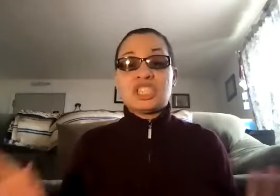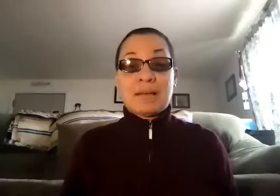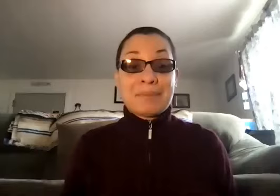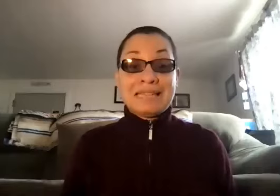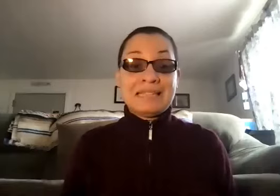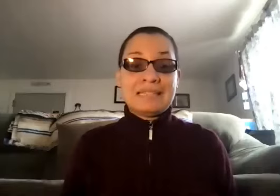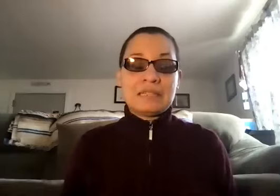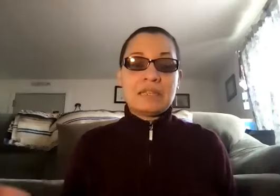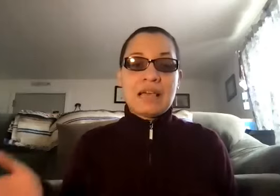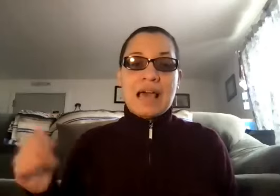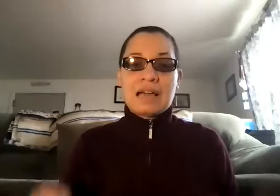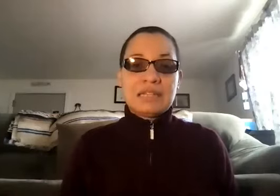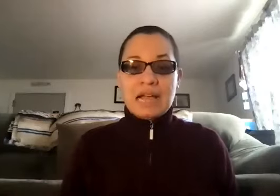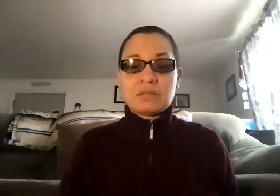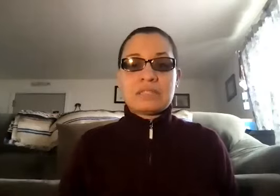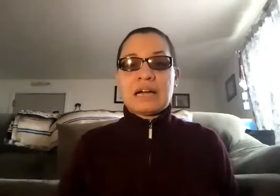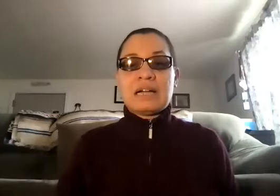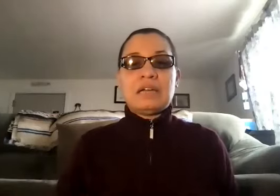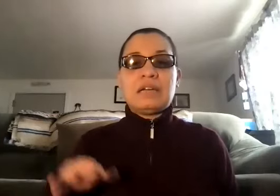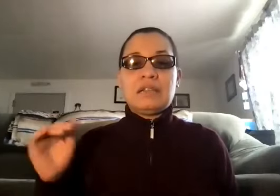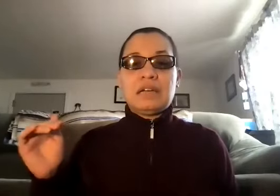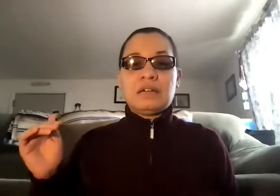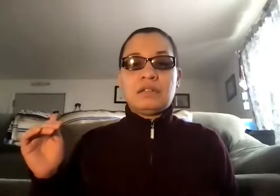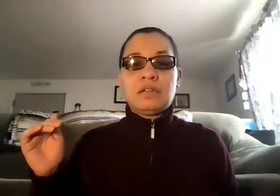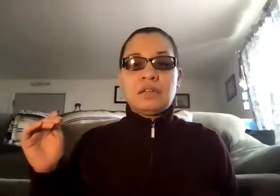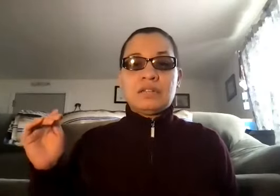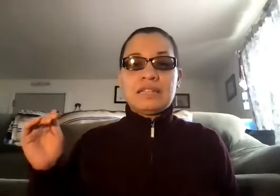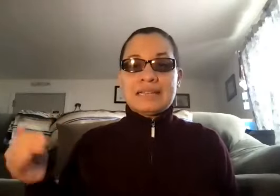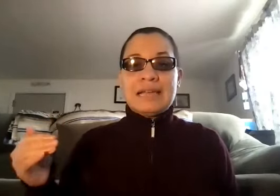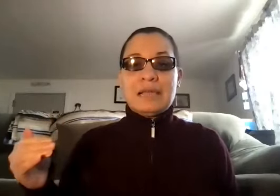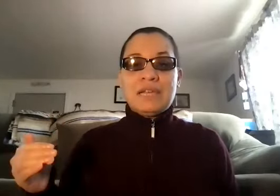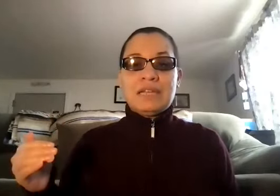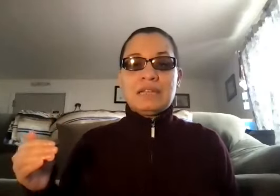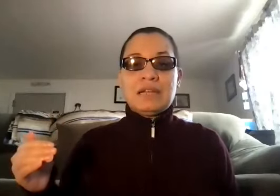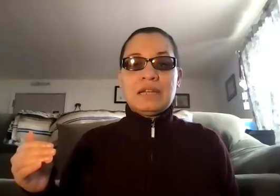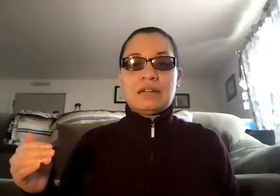on painting on the outside and then the deck came in and